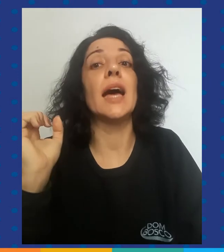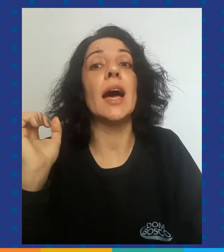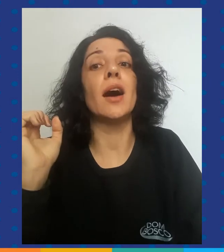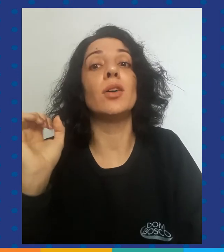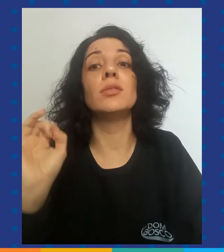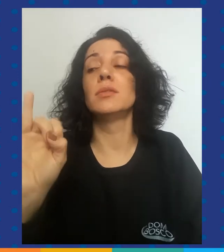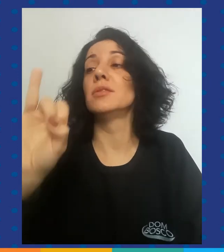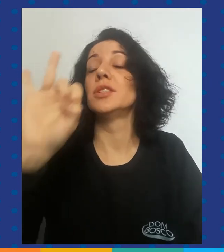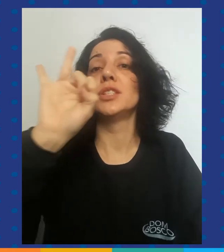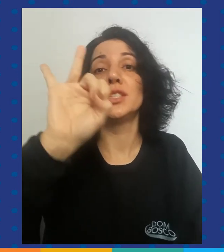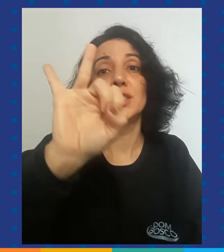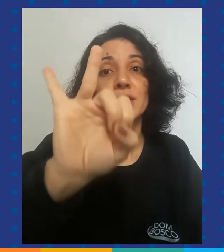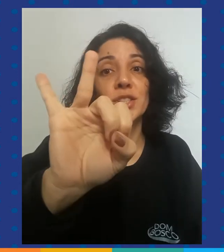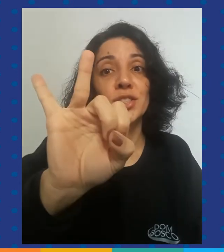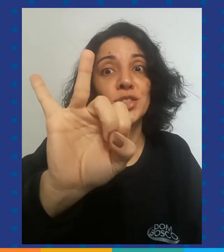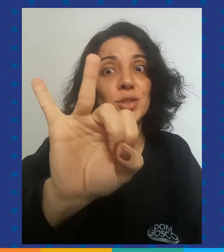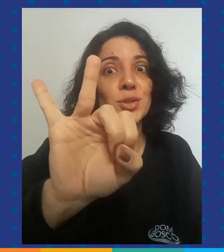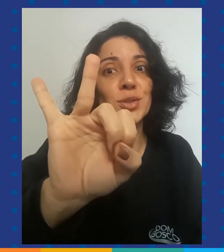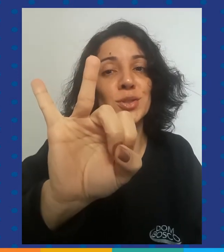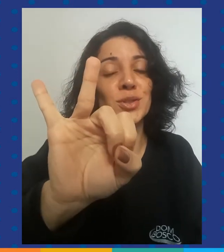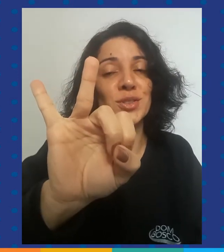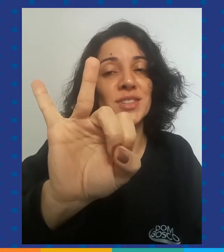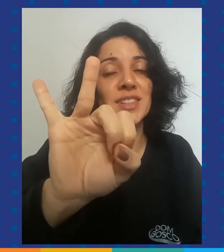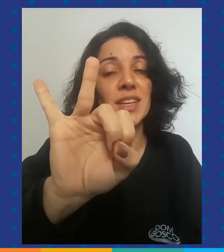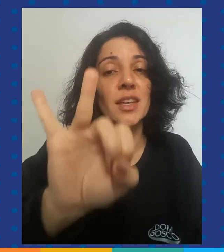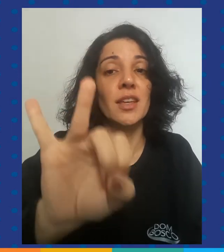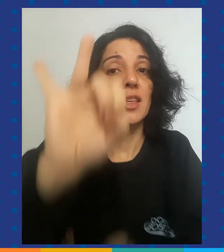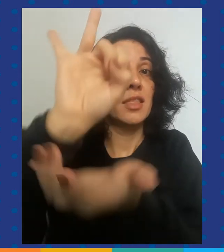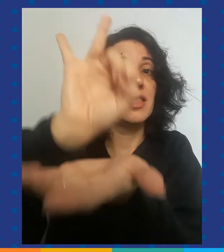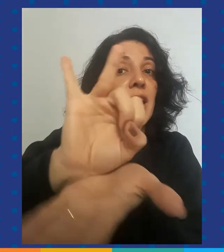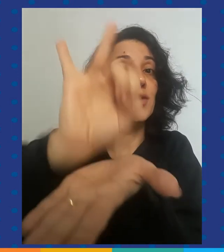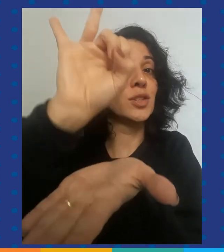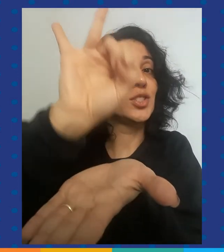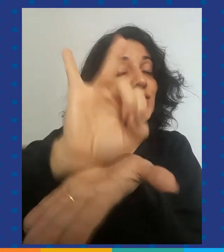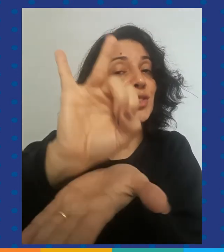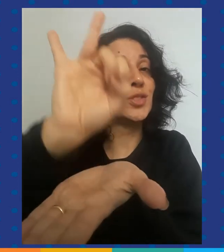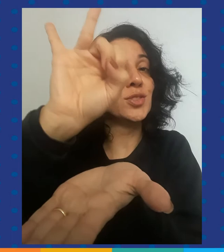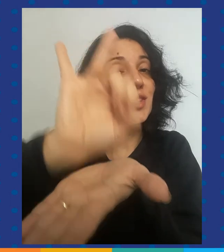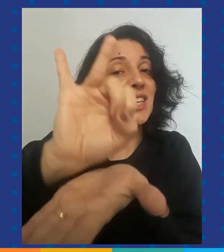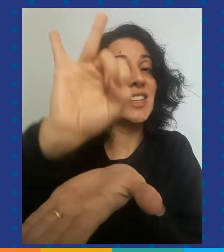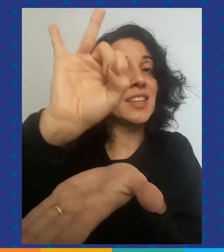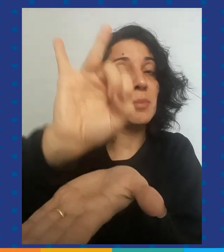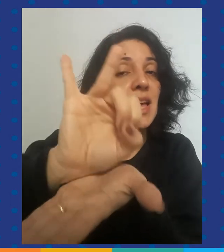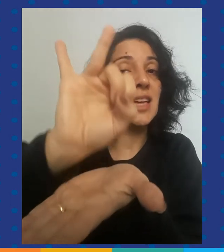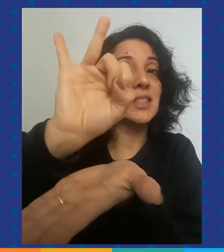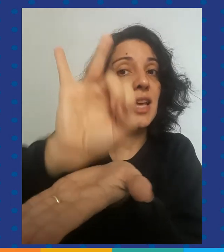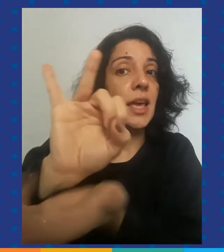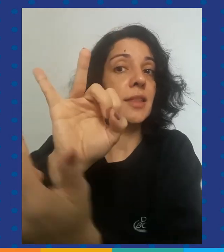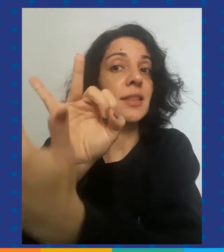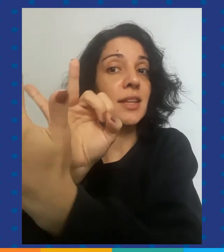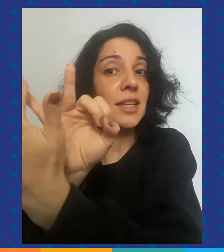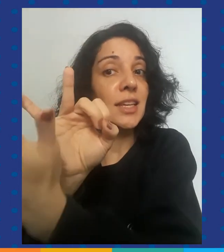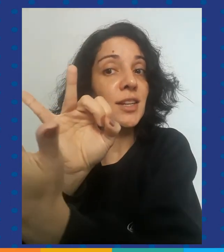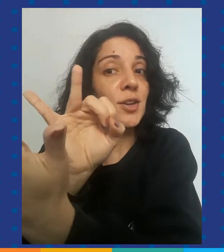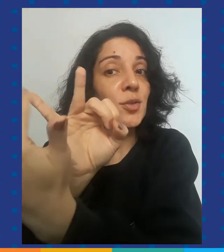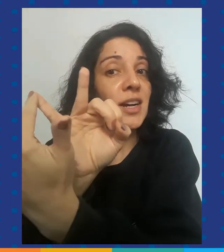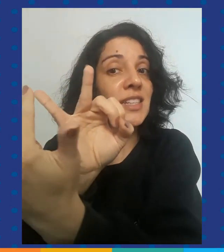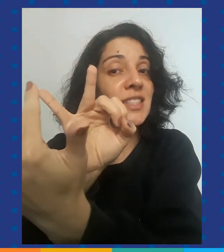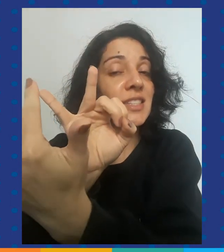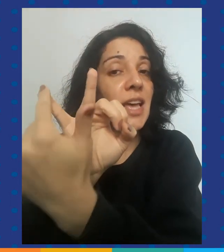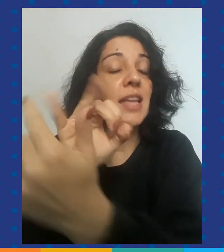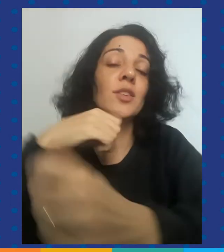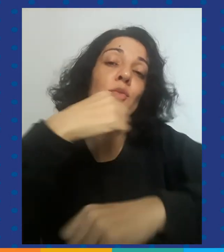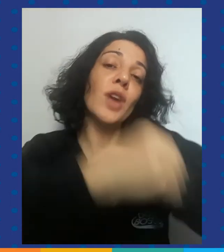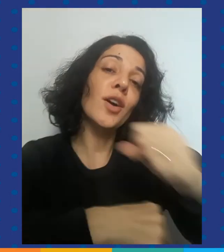Now, two. There were two in the bed and the little